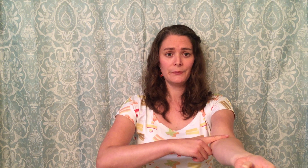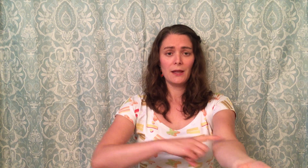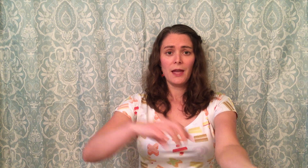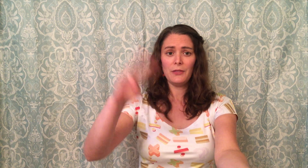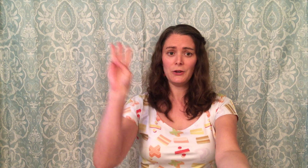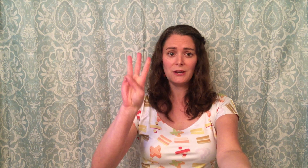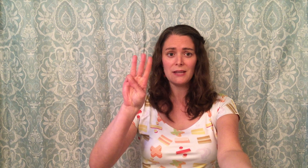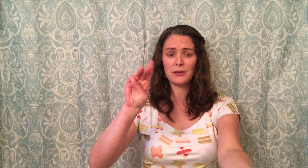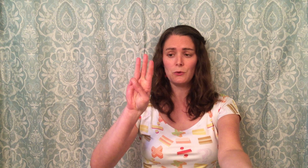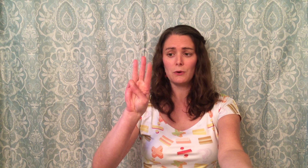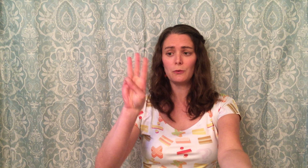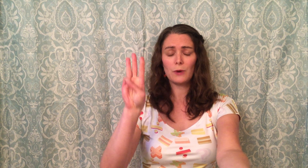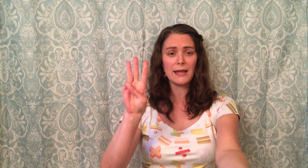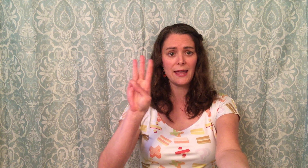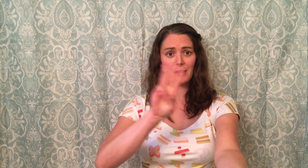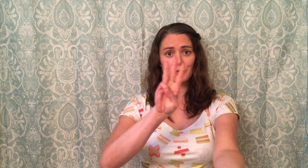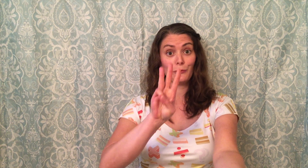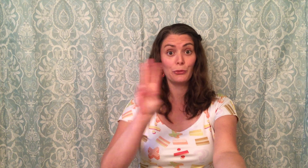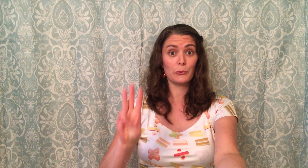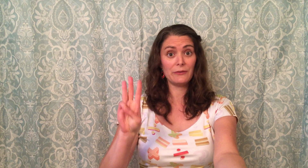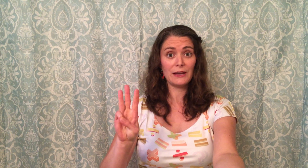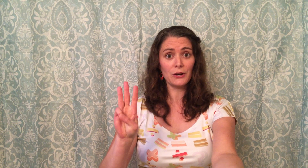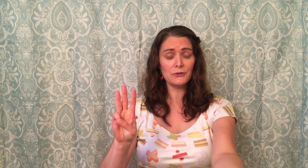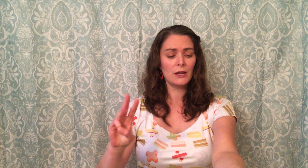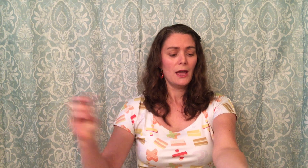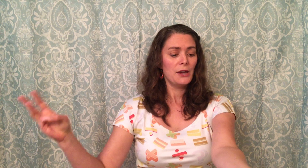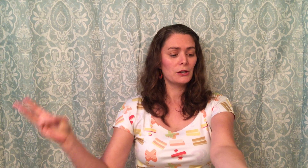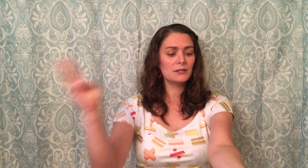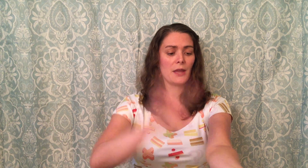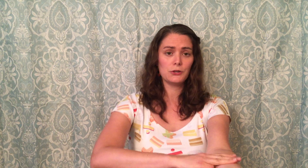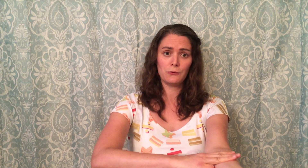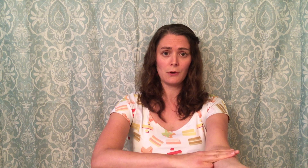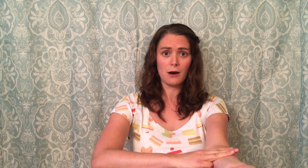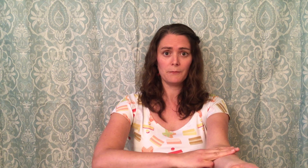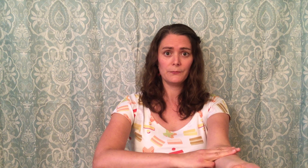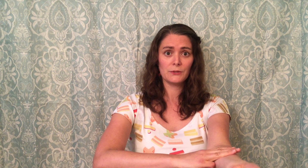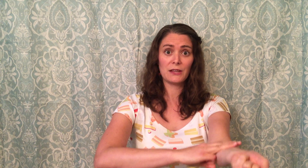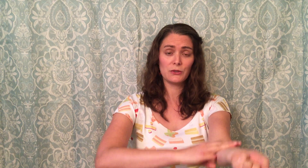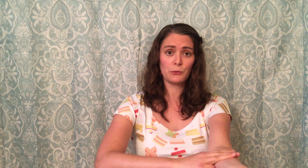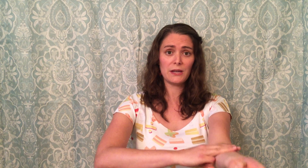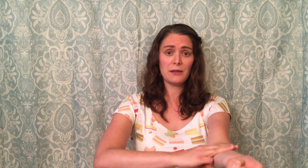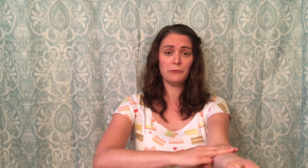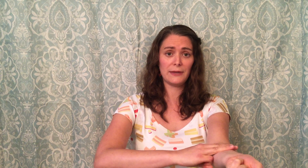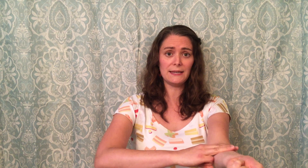And then you're gonna take your right hand and show three fingers and you're gonna touch your forearm. So that's three feet.